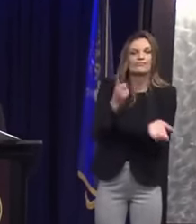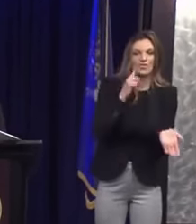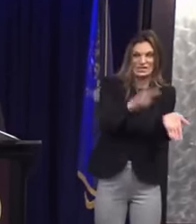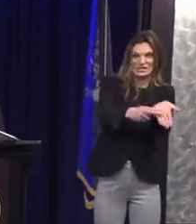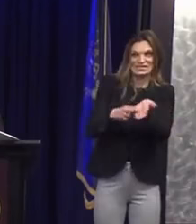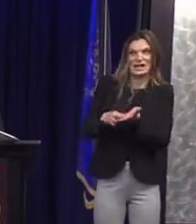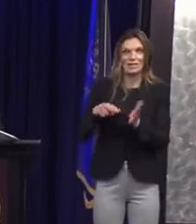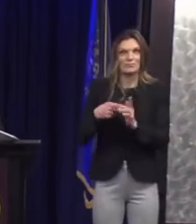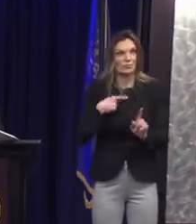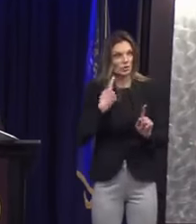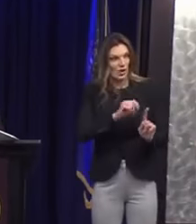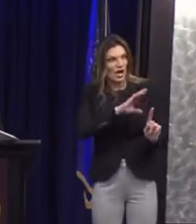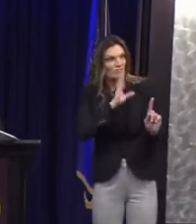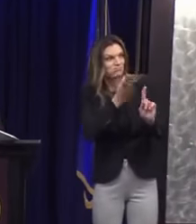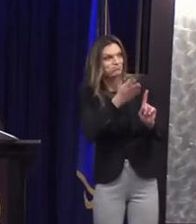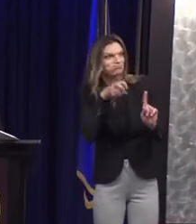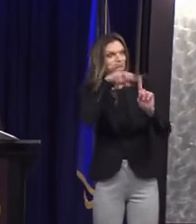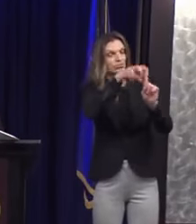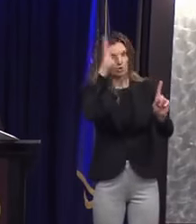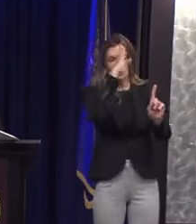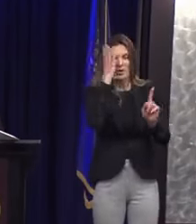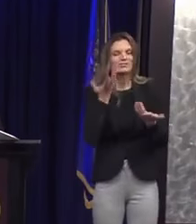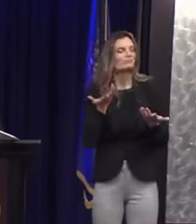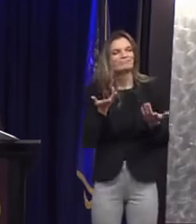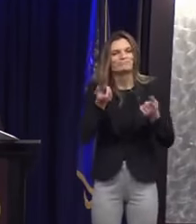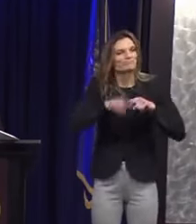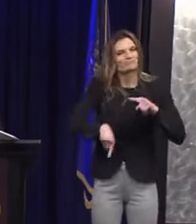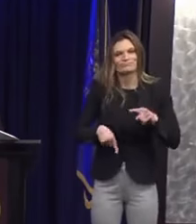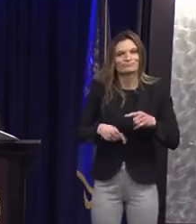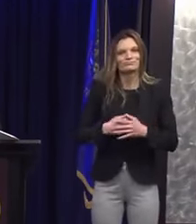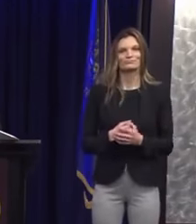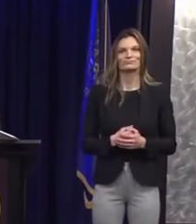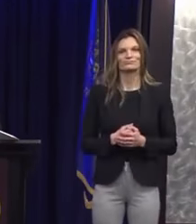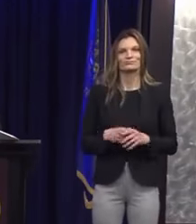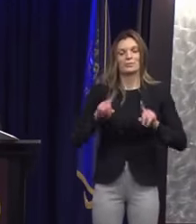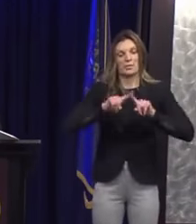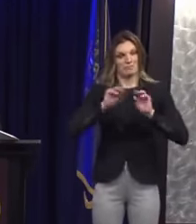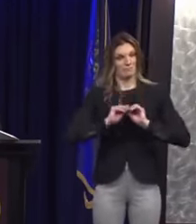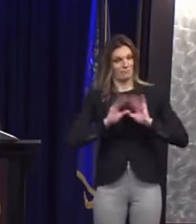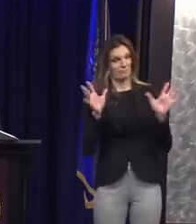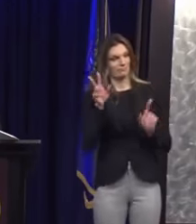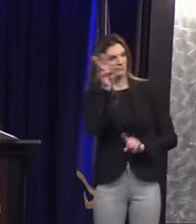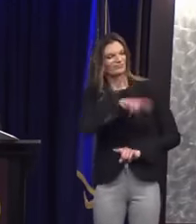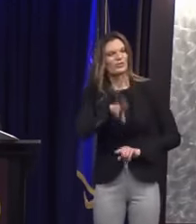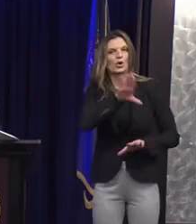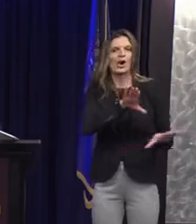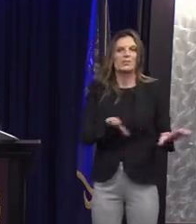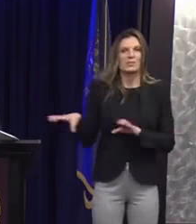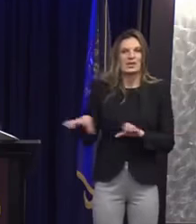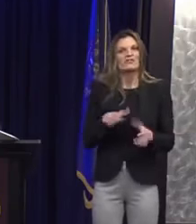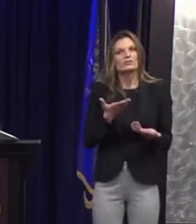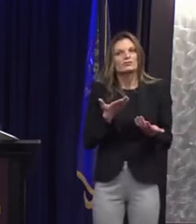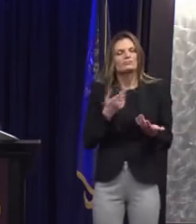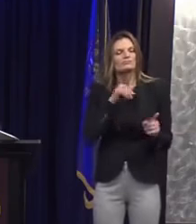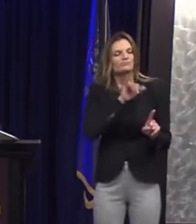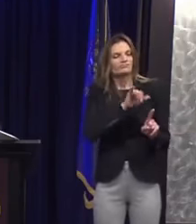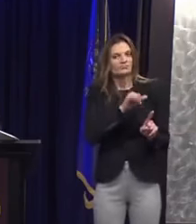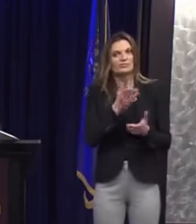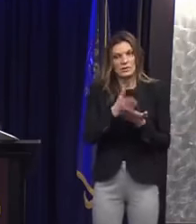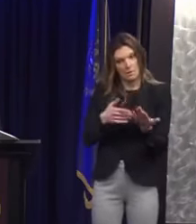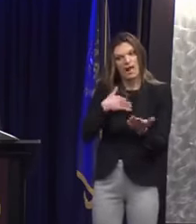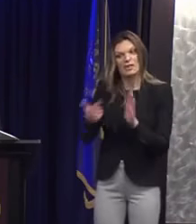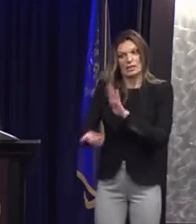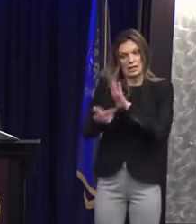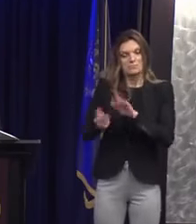The applicable statutes are clear on their face that certain types of conduct are illegal and are